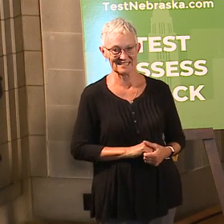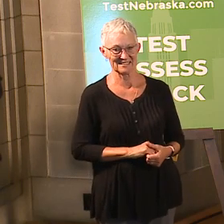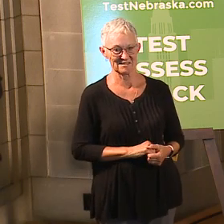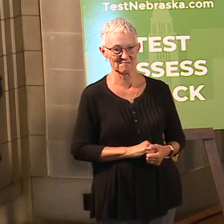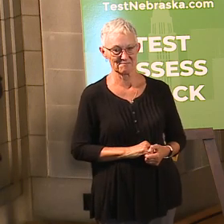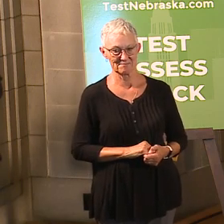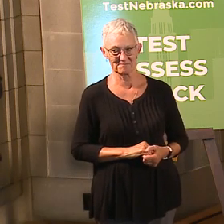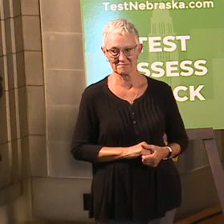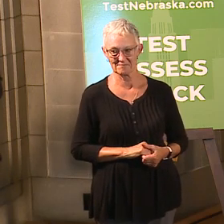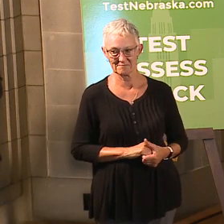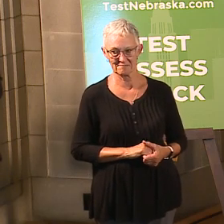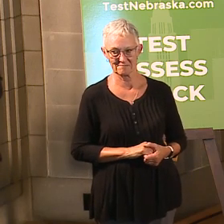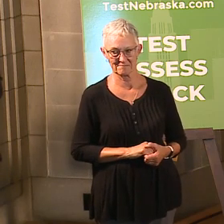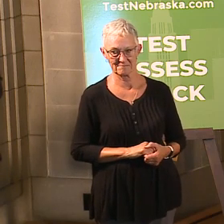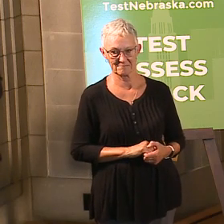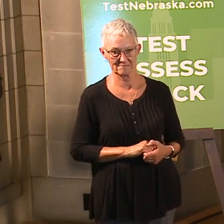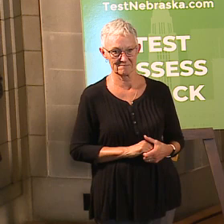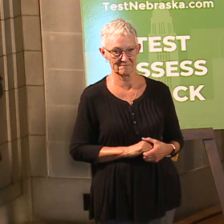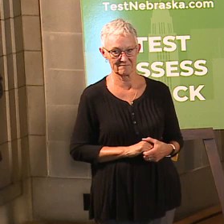Other questions?